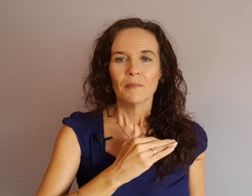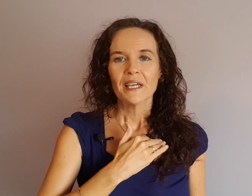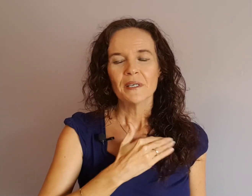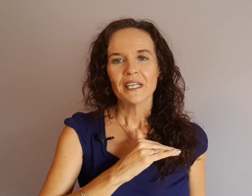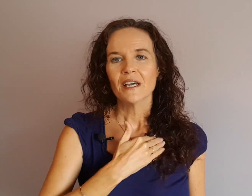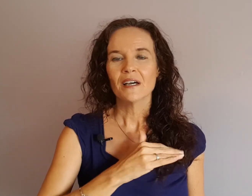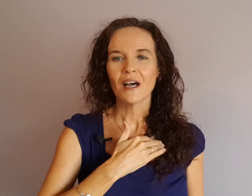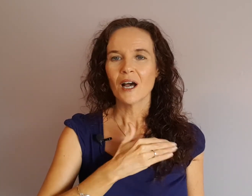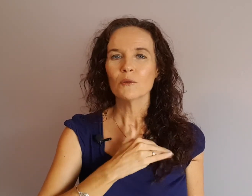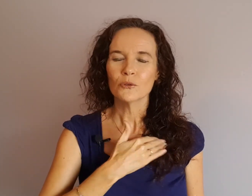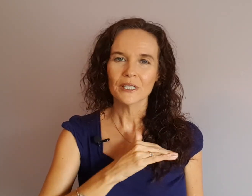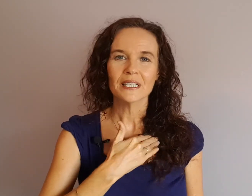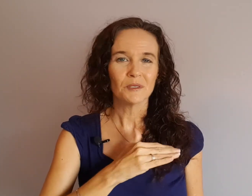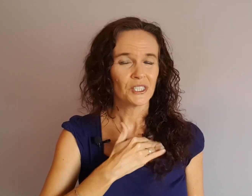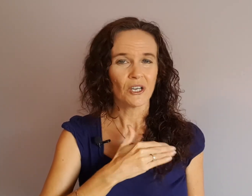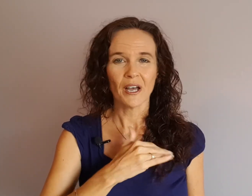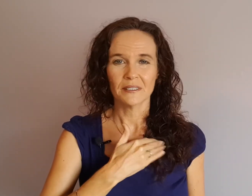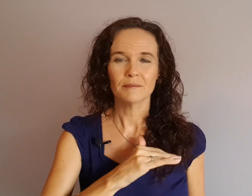Maybe I really am just tired.